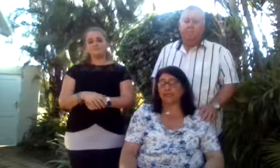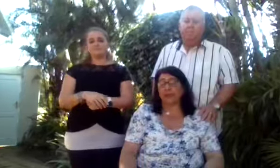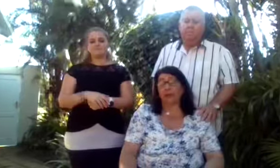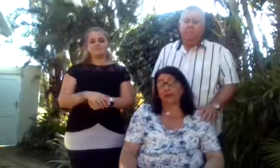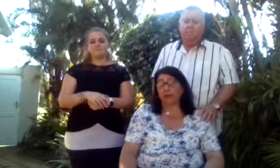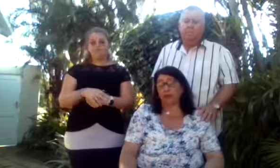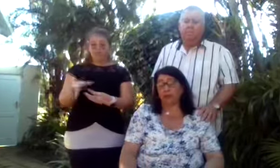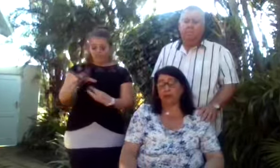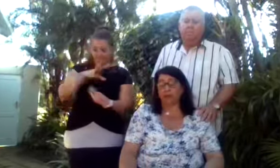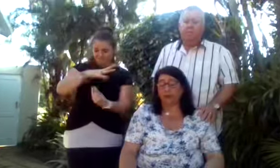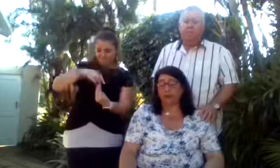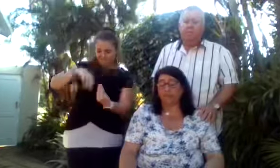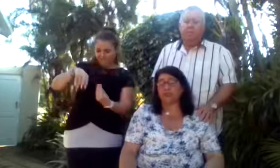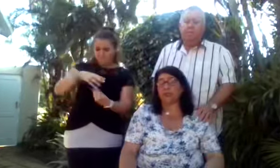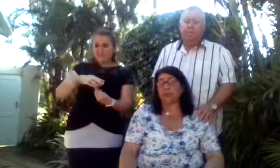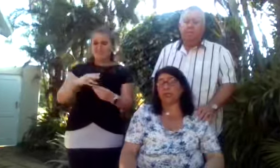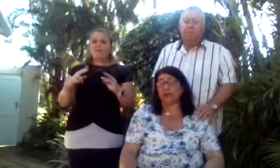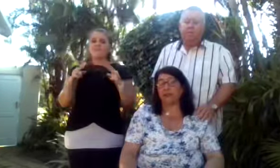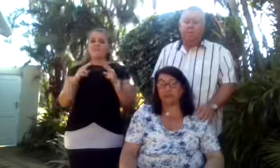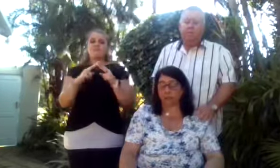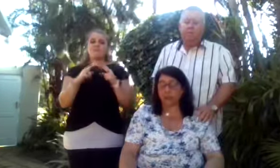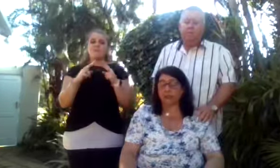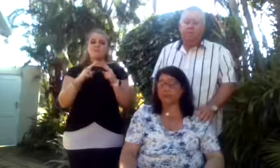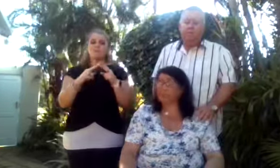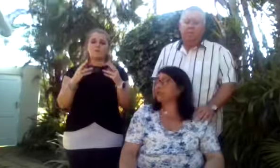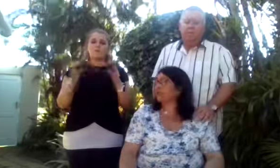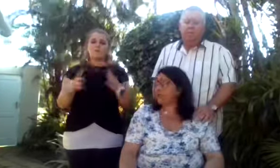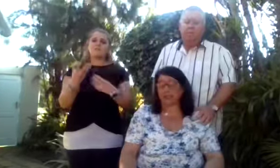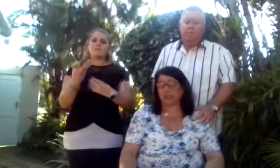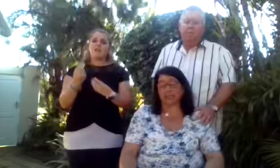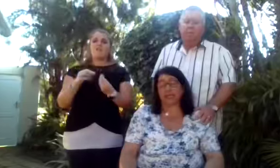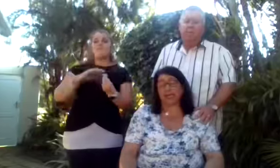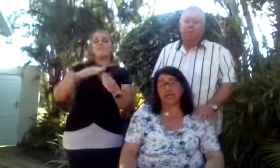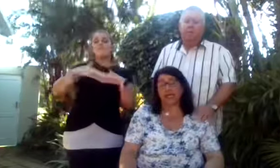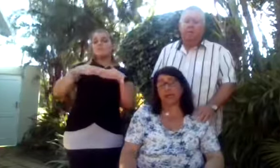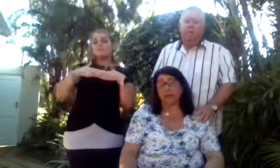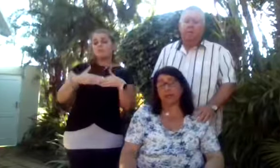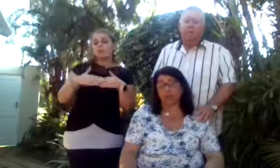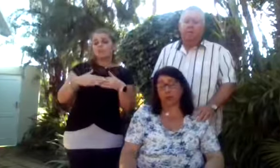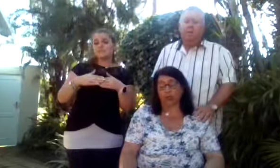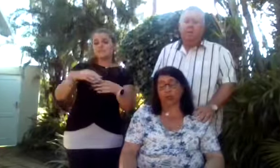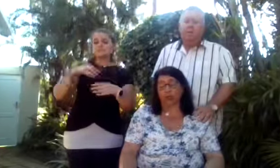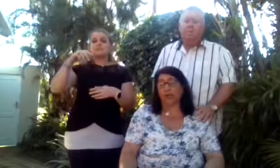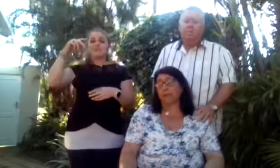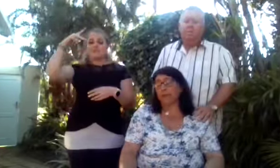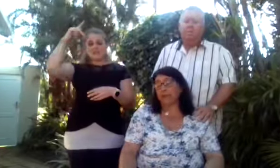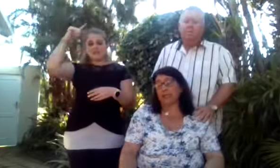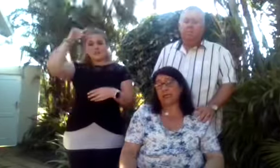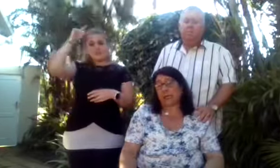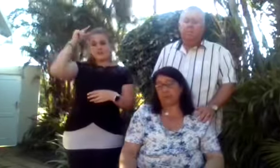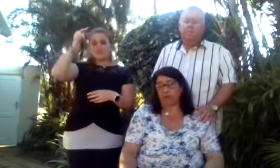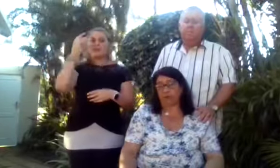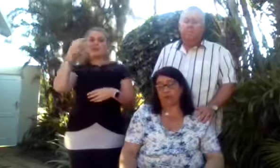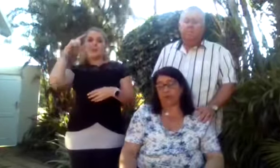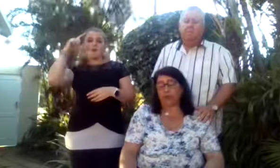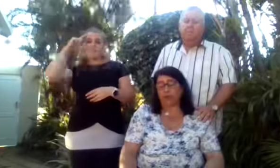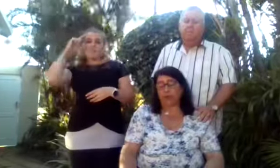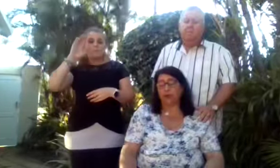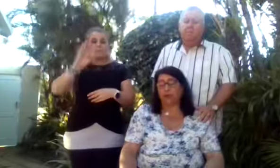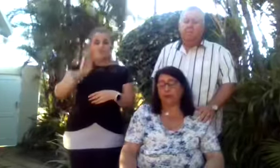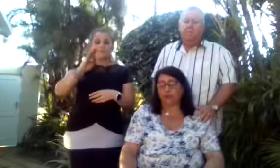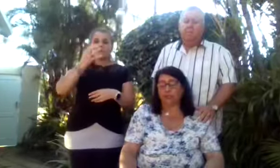As a family, we are very blessed to have the most amazing friends in Gary and Bron, Melanie and Andrew,